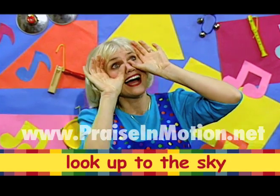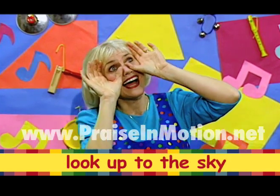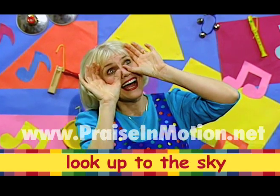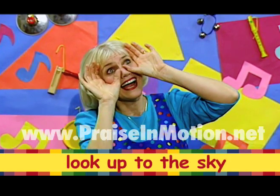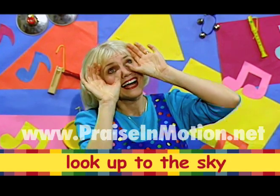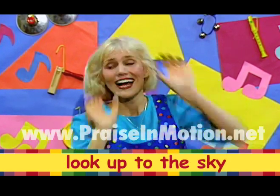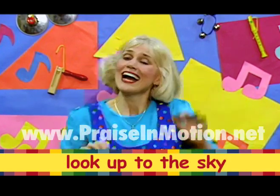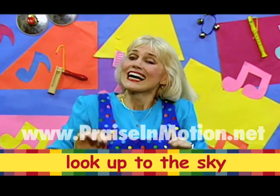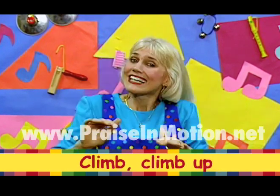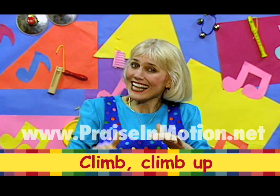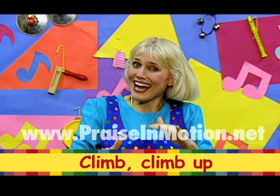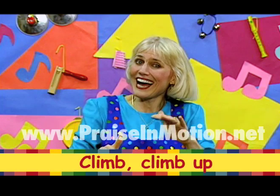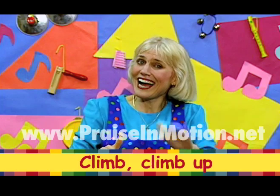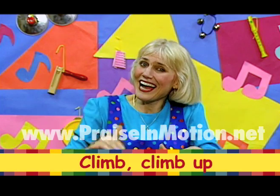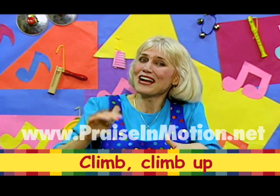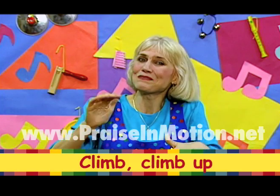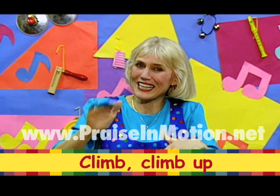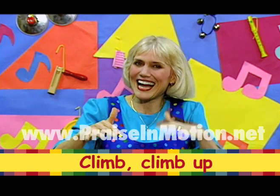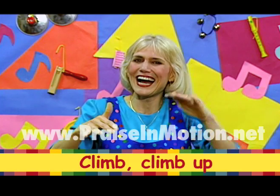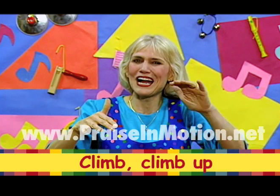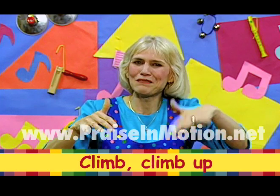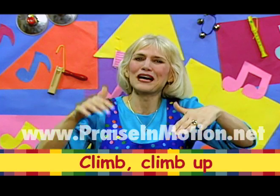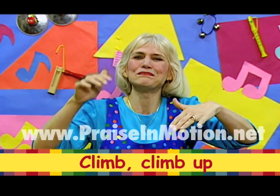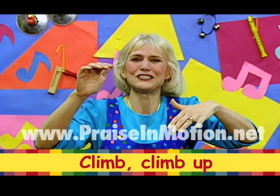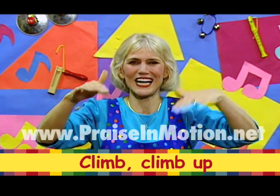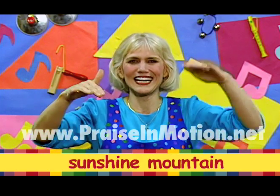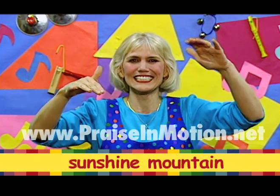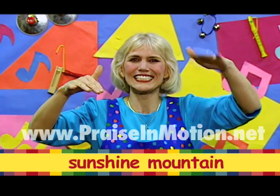heavenly Climb, climb up sunshine